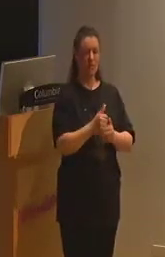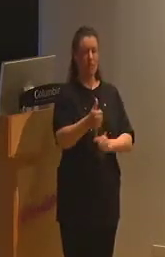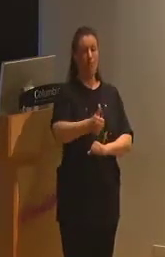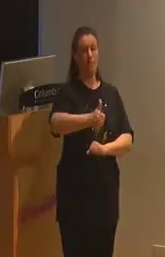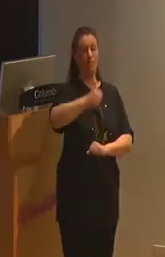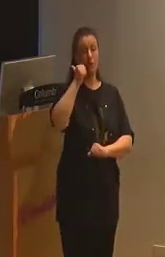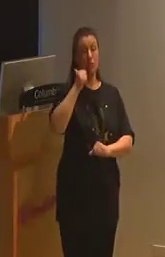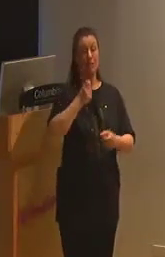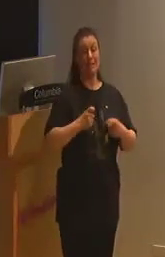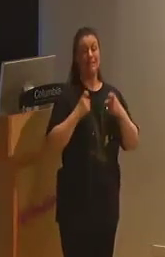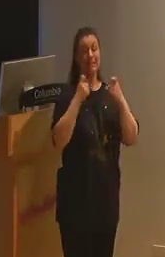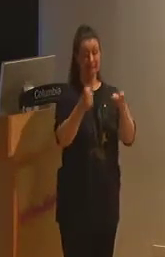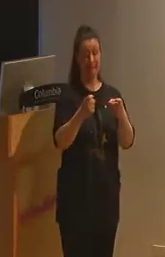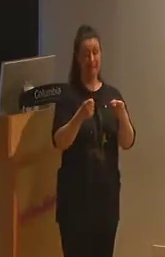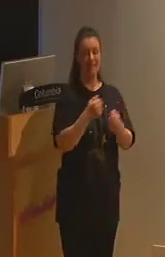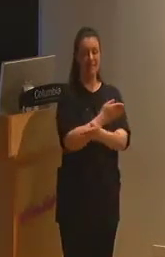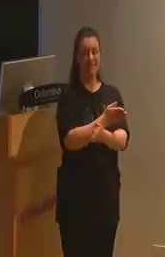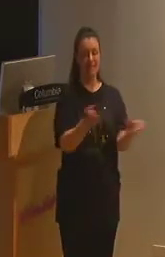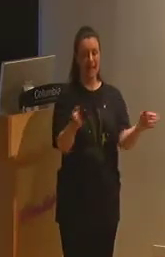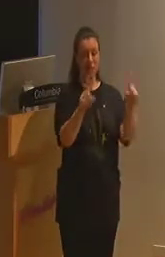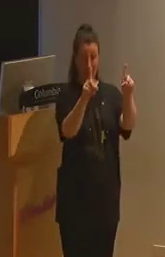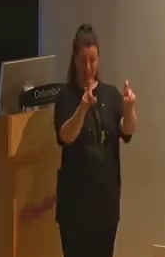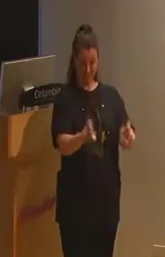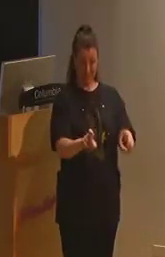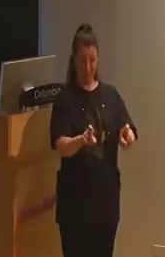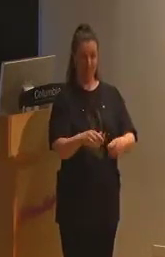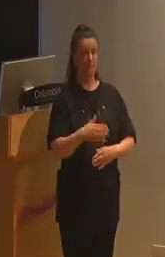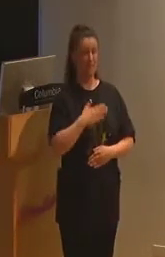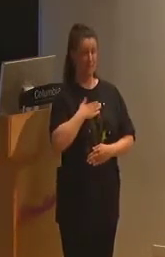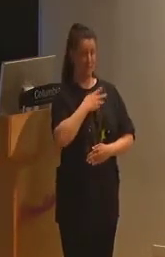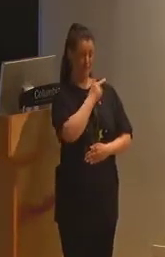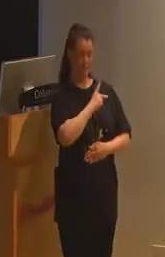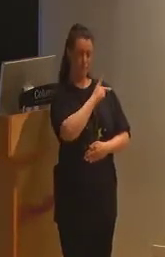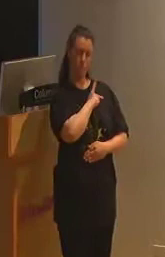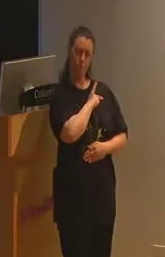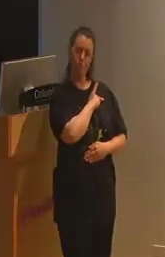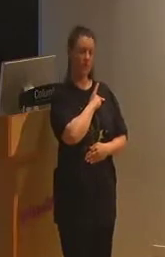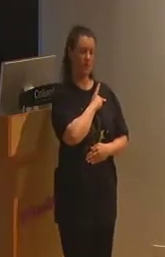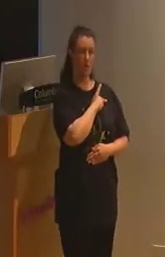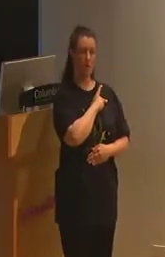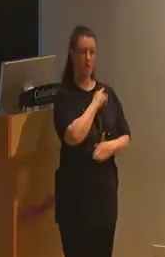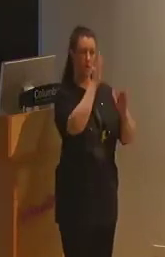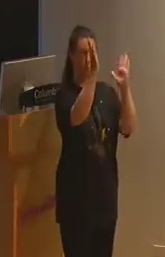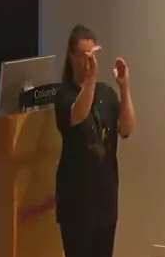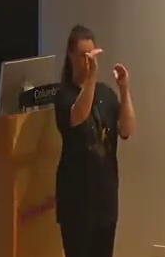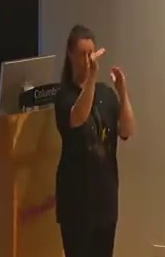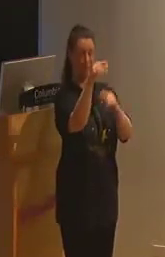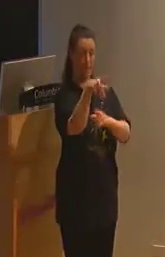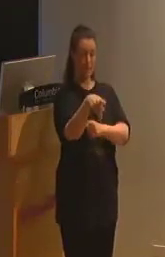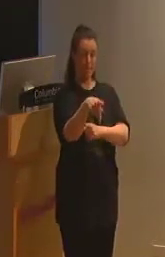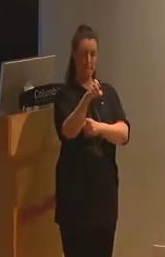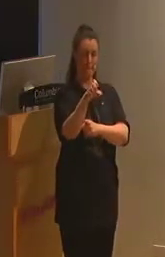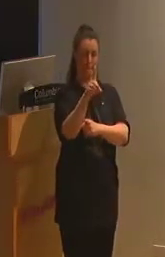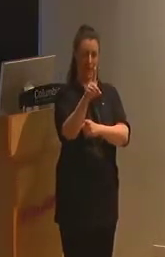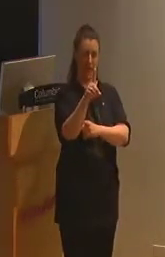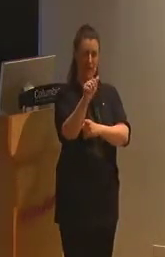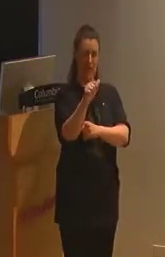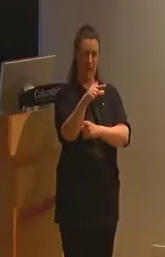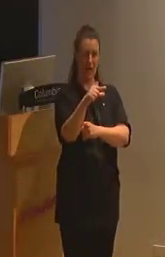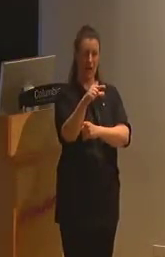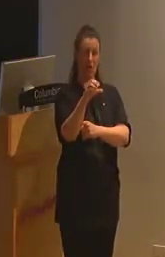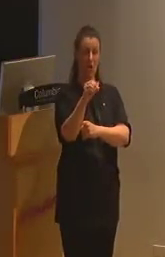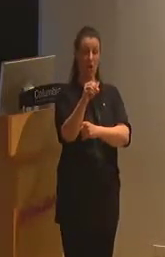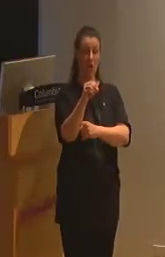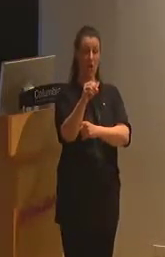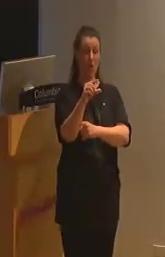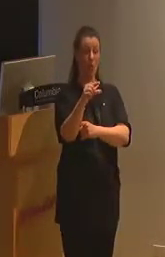It is my hope that critical pedagogy could be the answer to our education